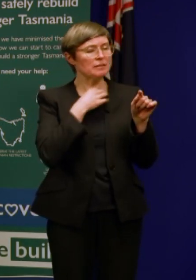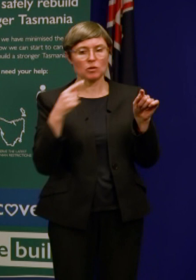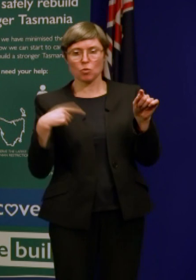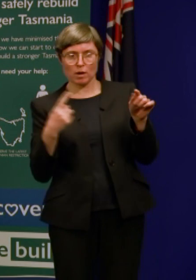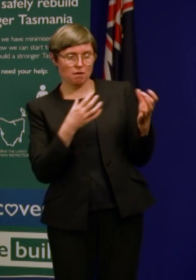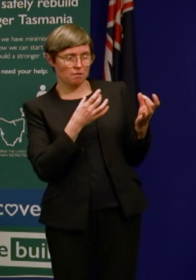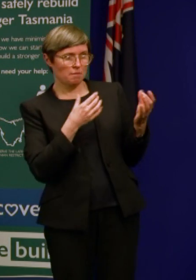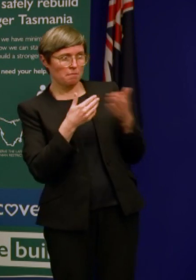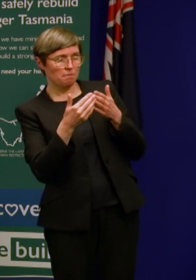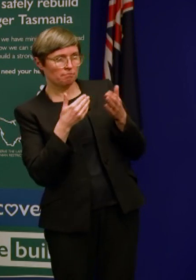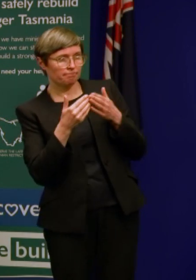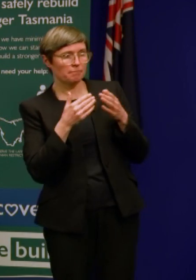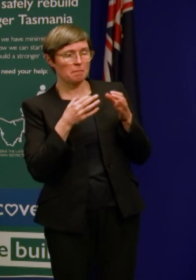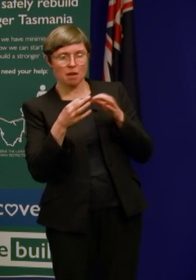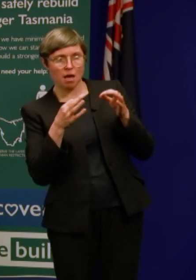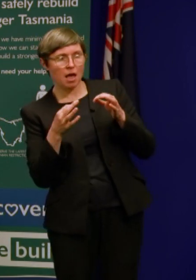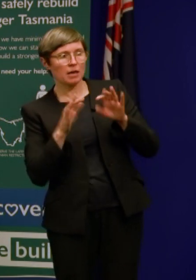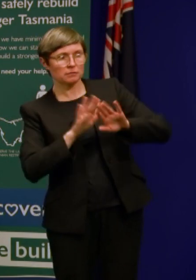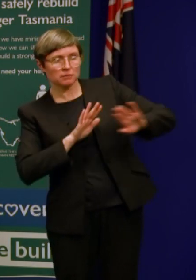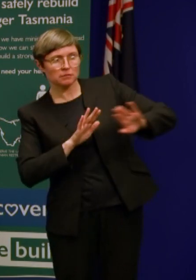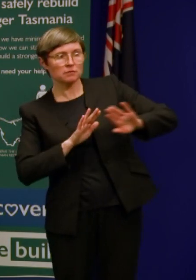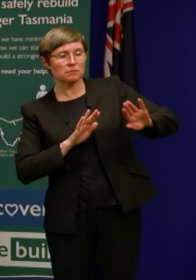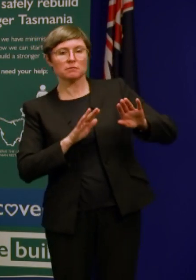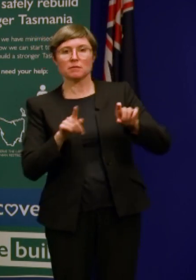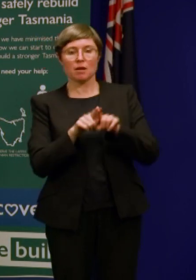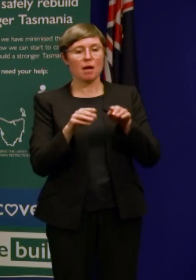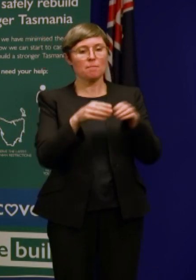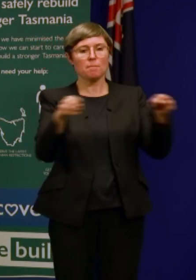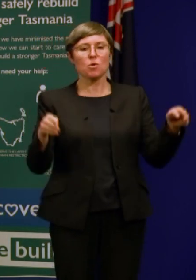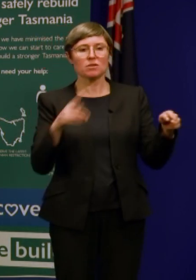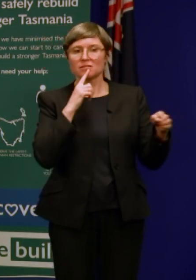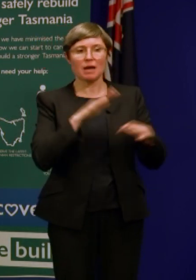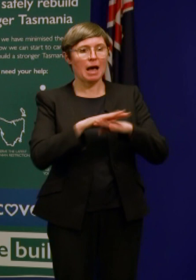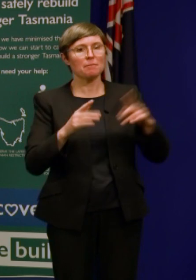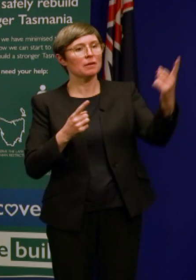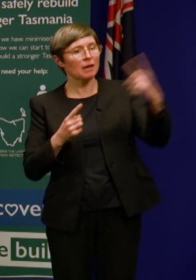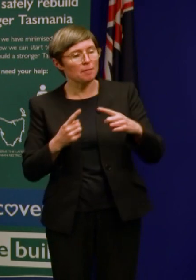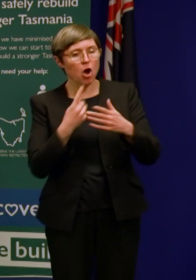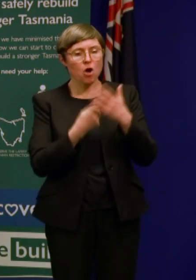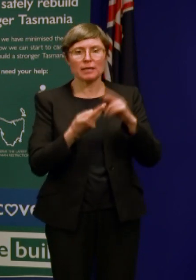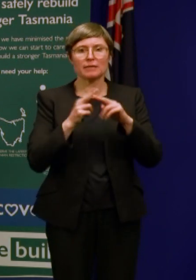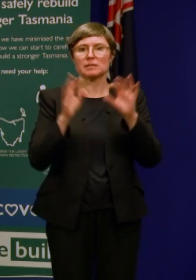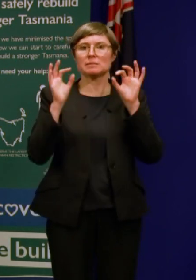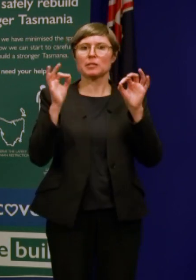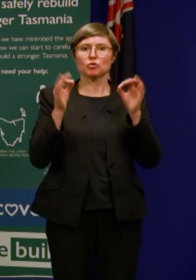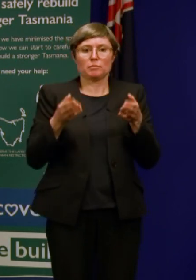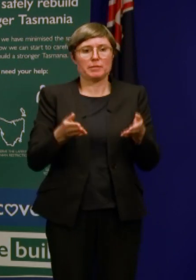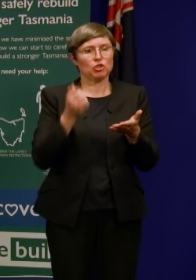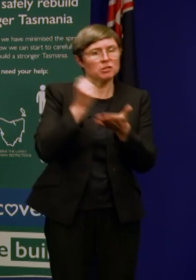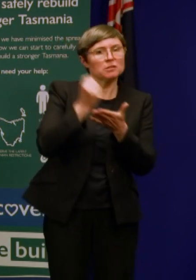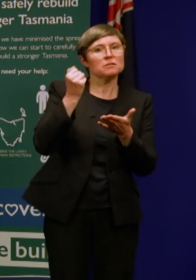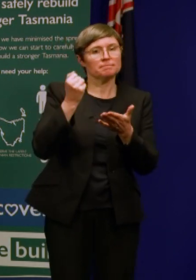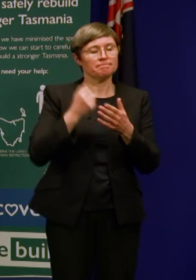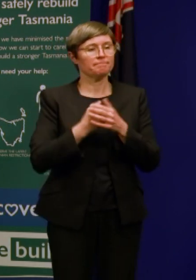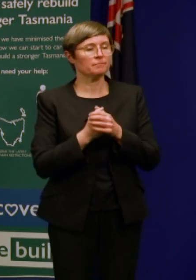as we have all along with border restrictions and as the Premier explained there really would be very few